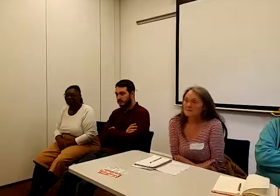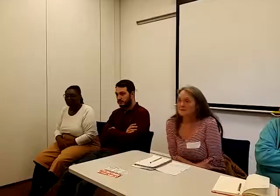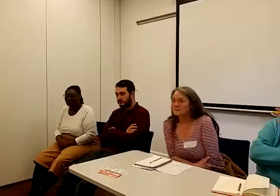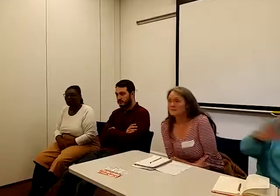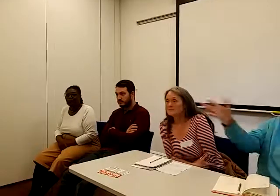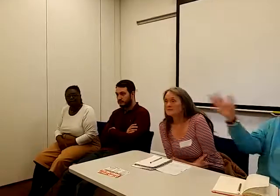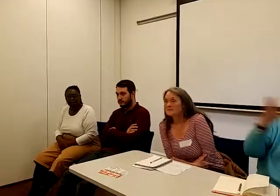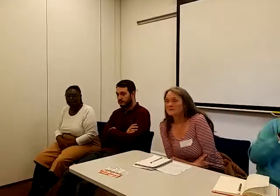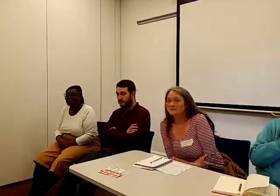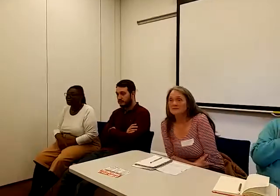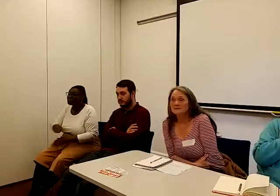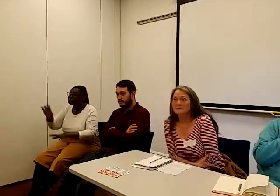What's everyone's thoughts?